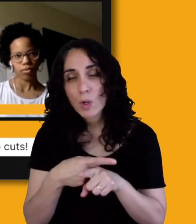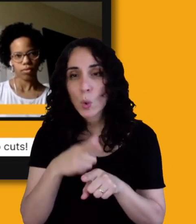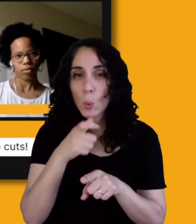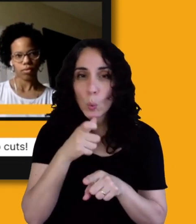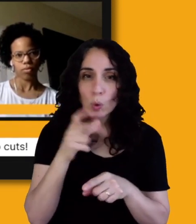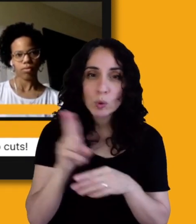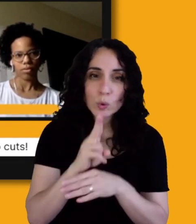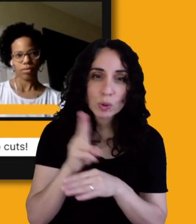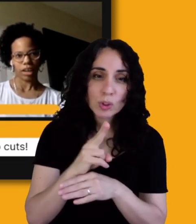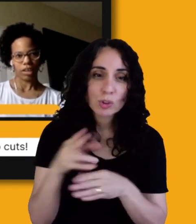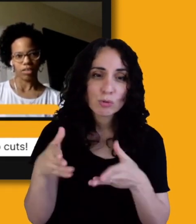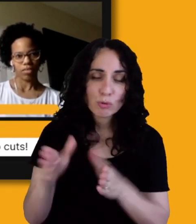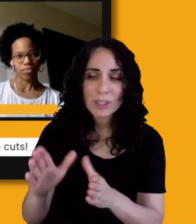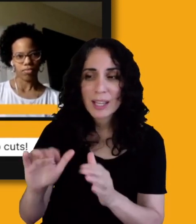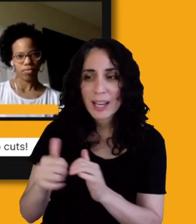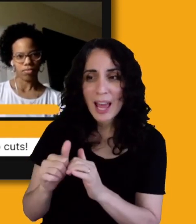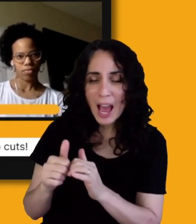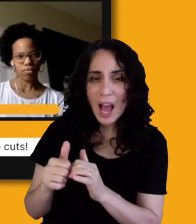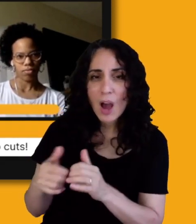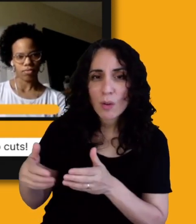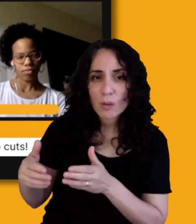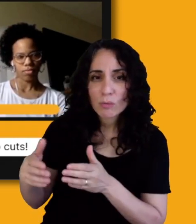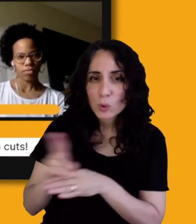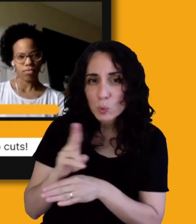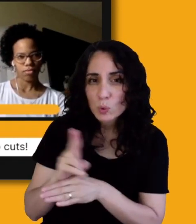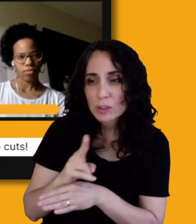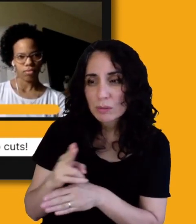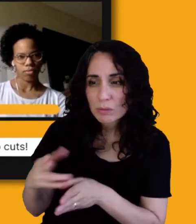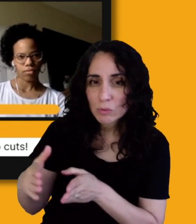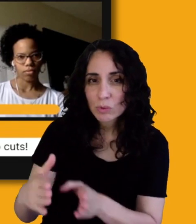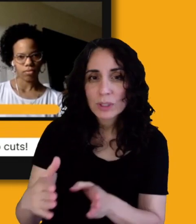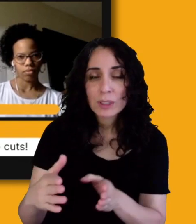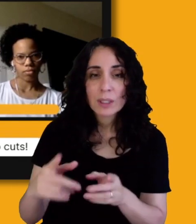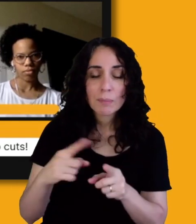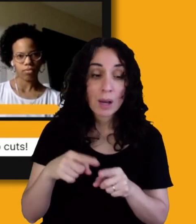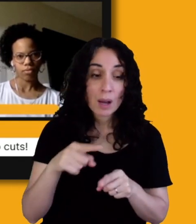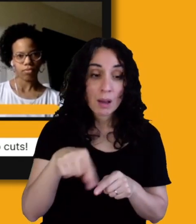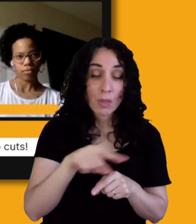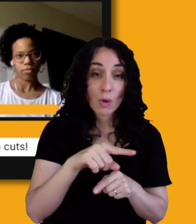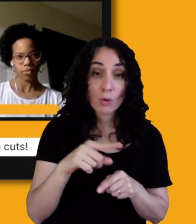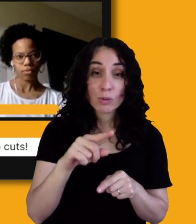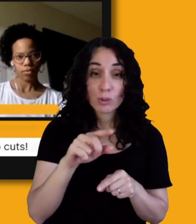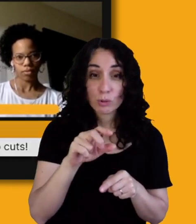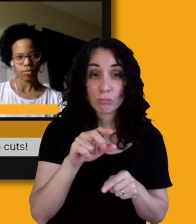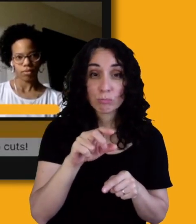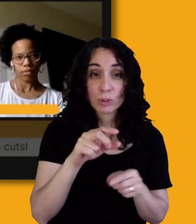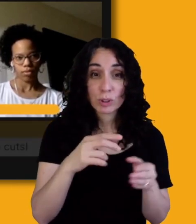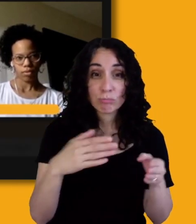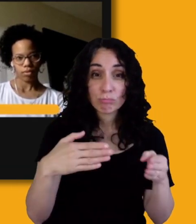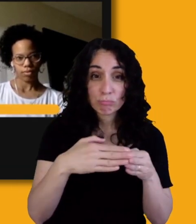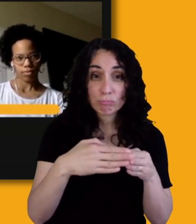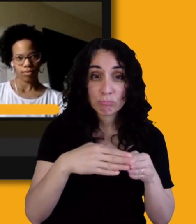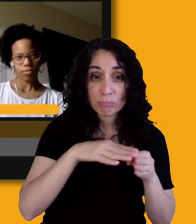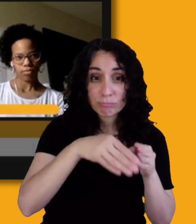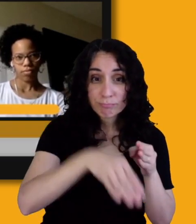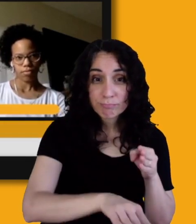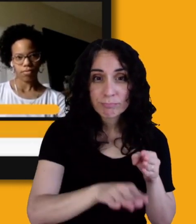using them. And I don't want to get into that, but they're narrow. And so they're actually usually